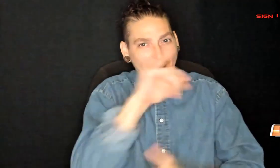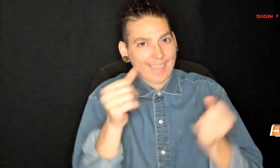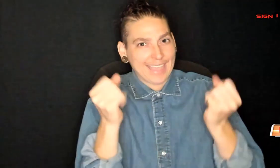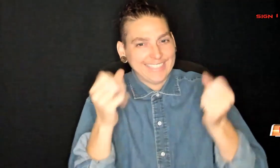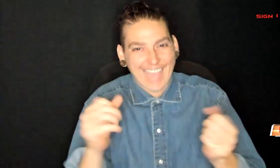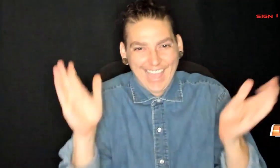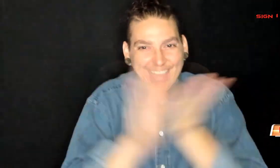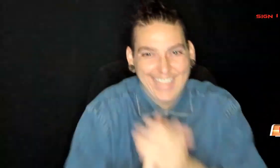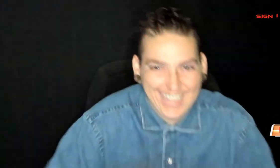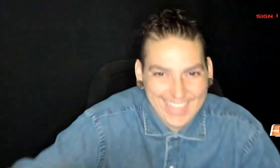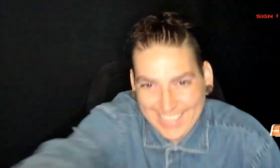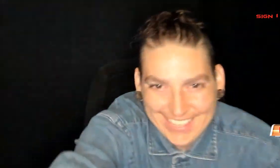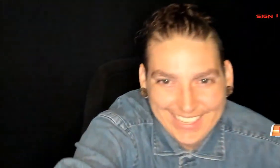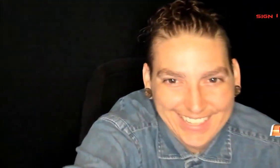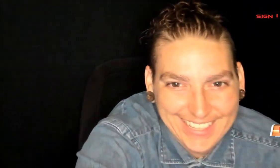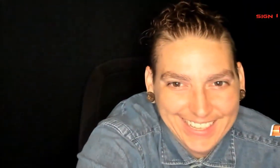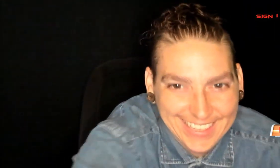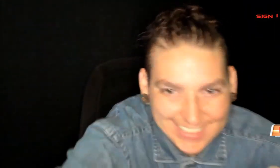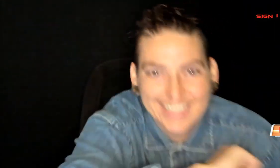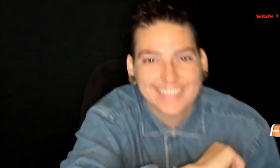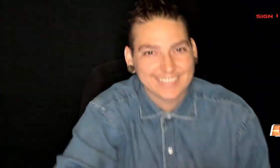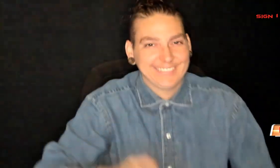I had to take advantage of that opportunity to sign that.